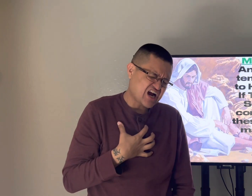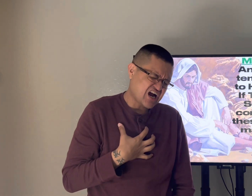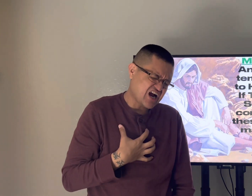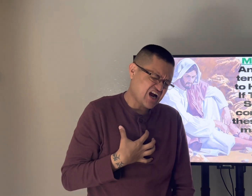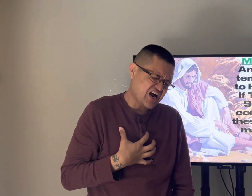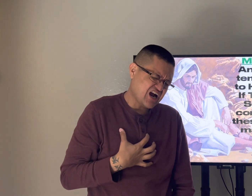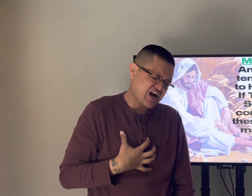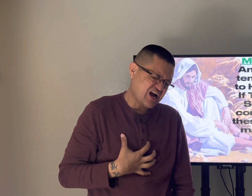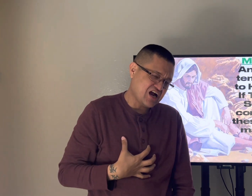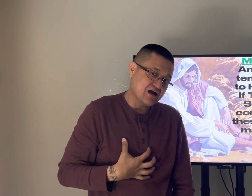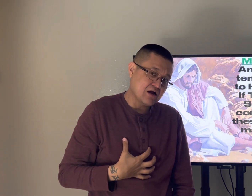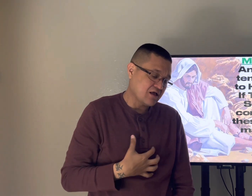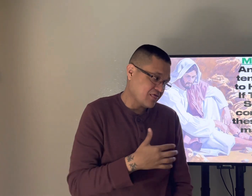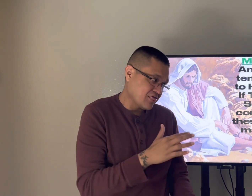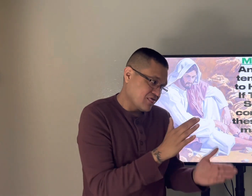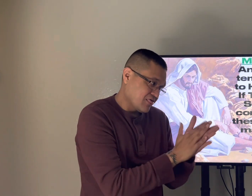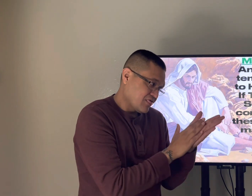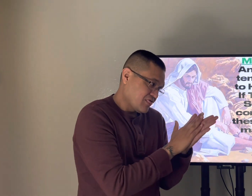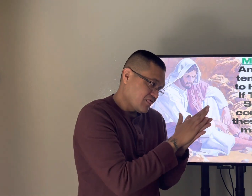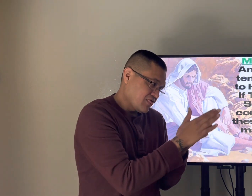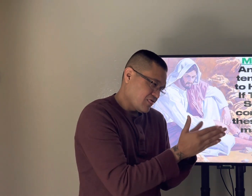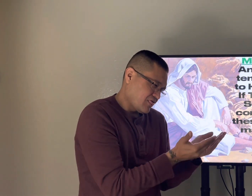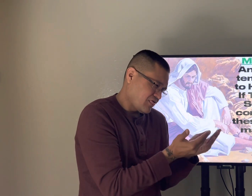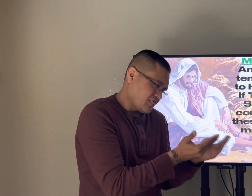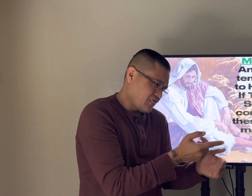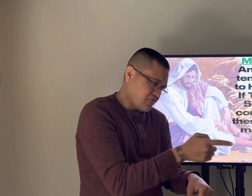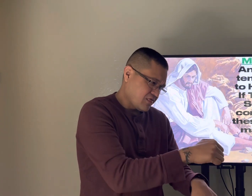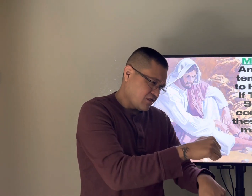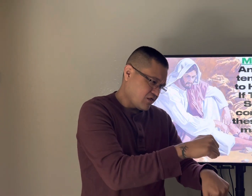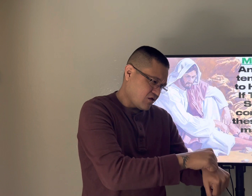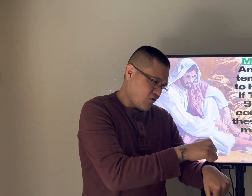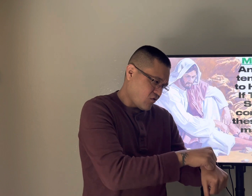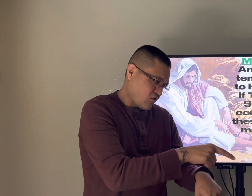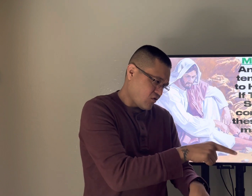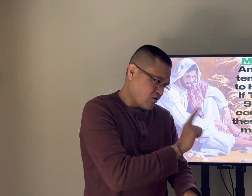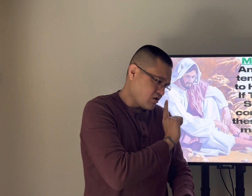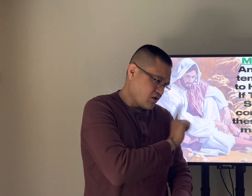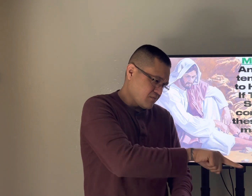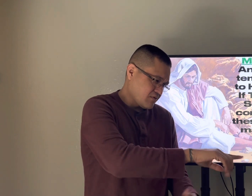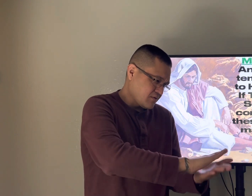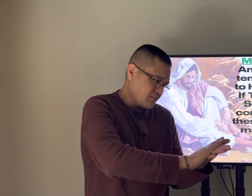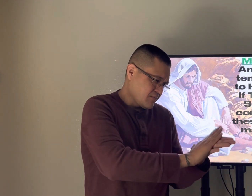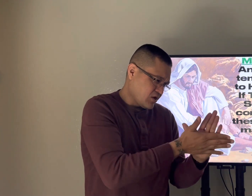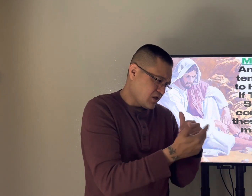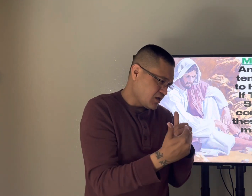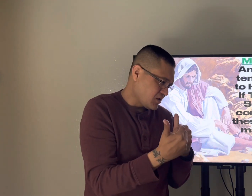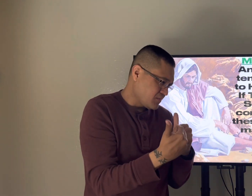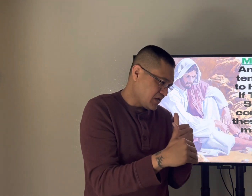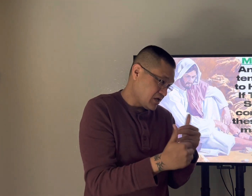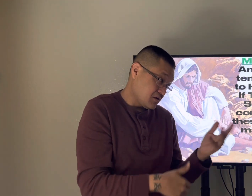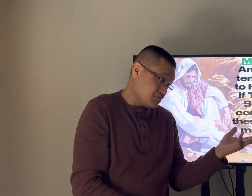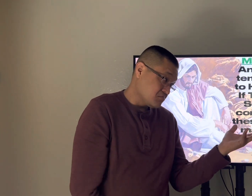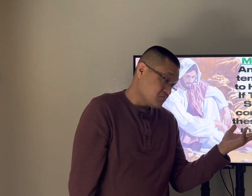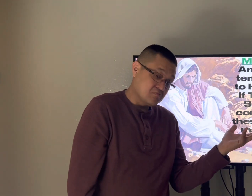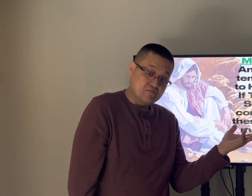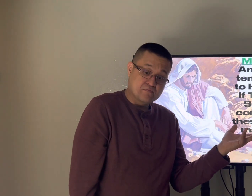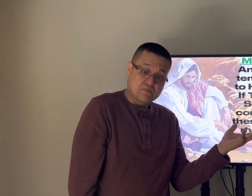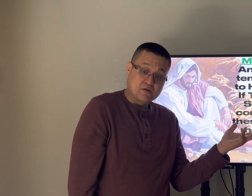nights no food he is hungry so the devil's tempting him go ahead make the